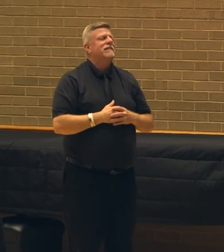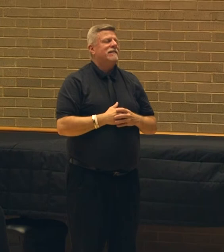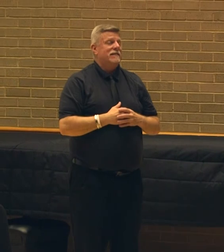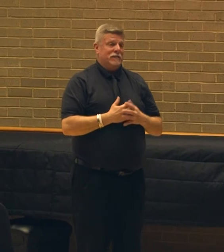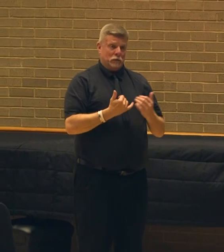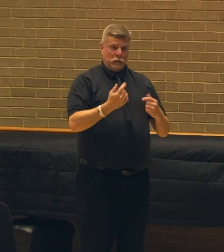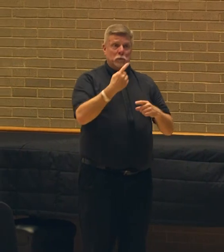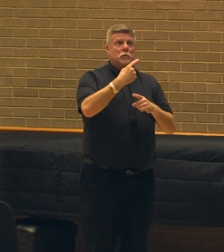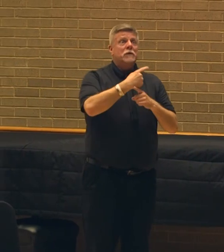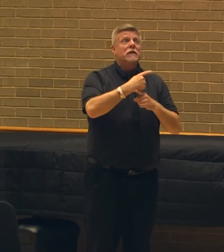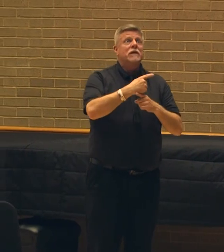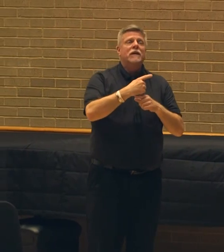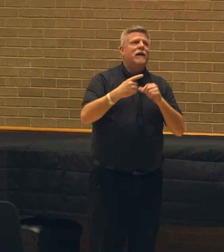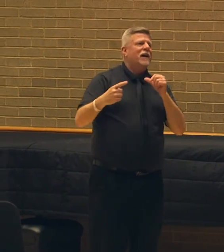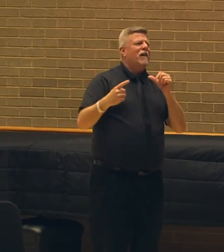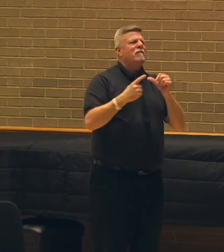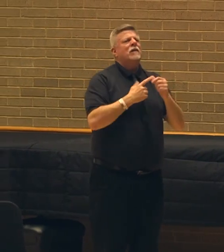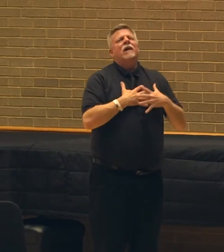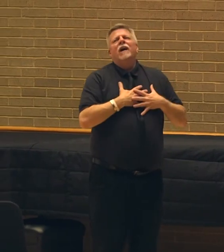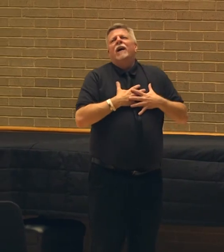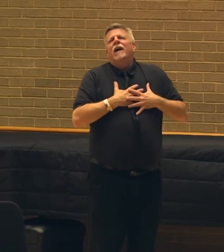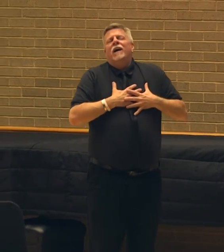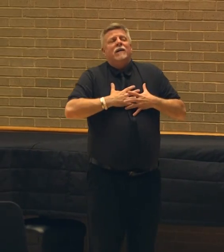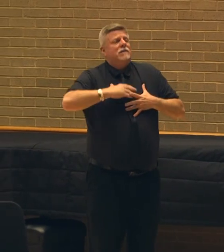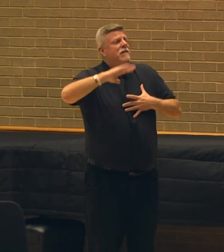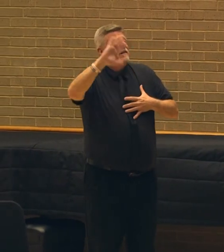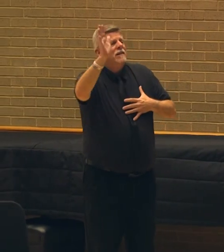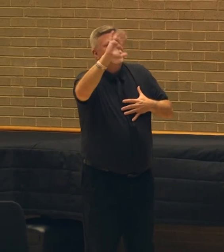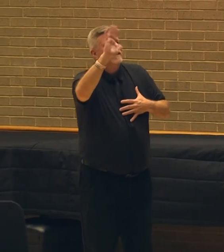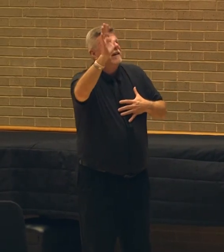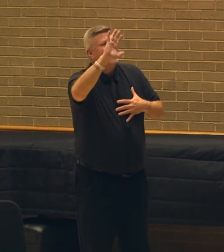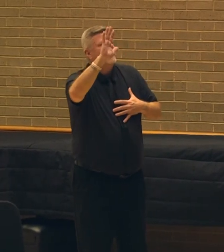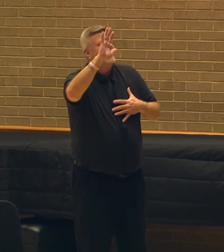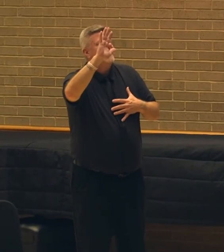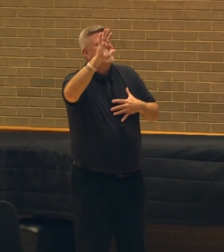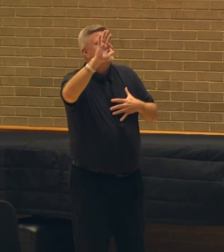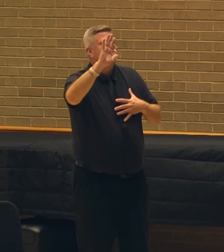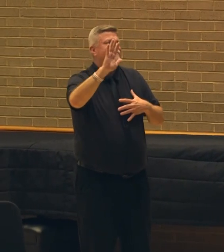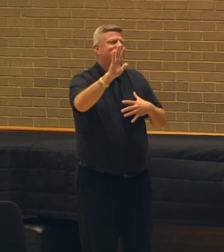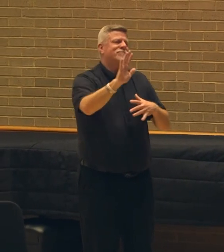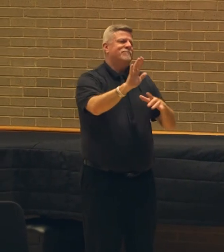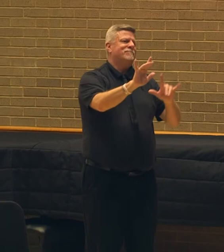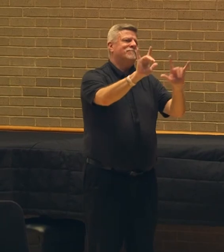Today arrives the first peng of aloha, of love.